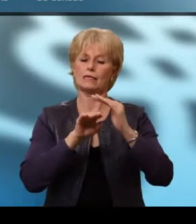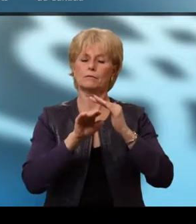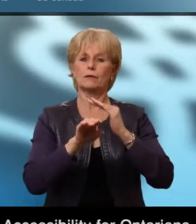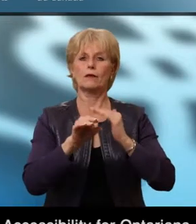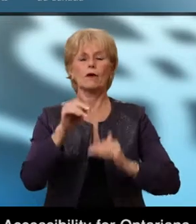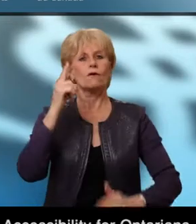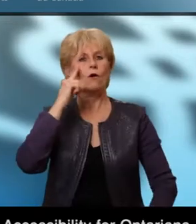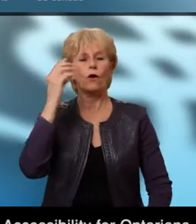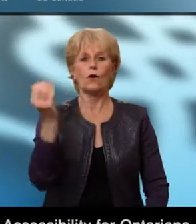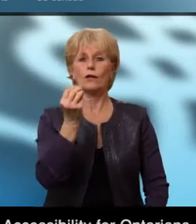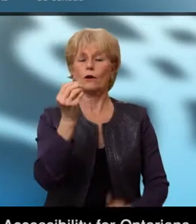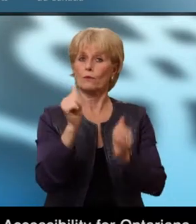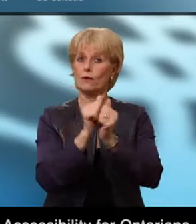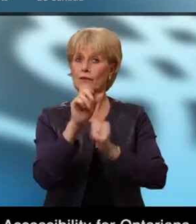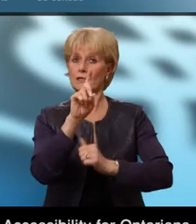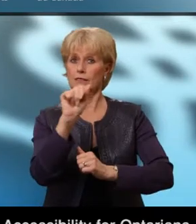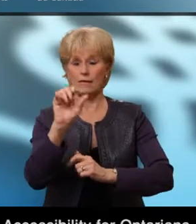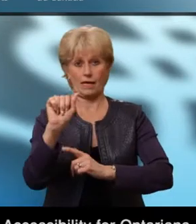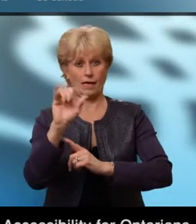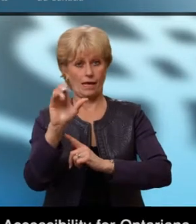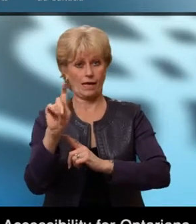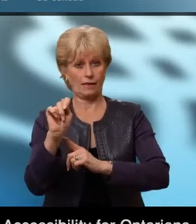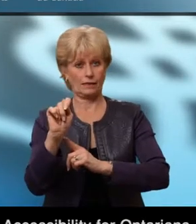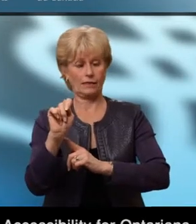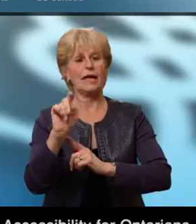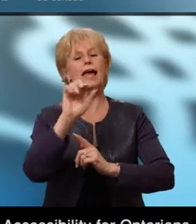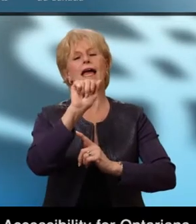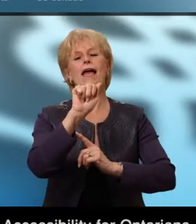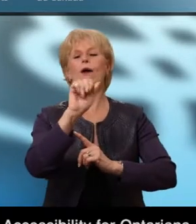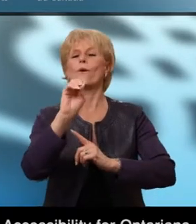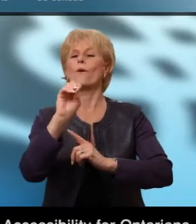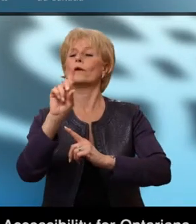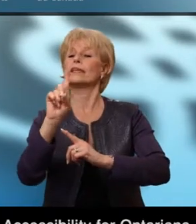Accessibility for Ontarians with Disabilities Act United